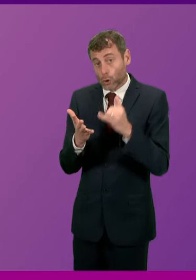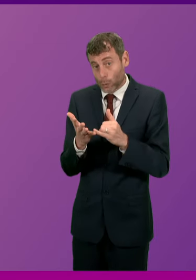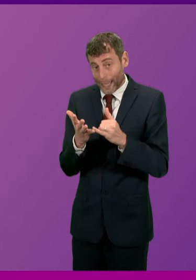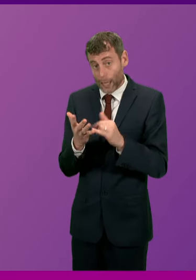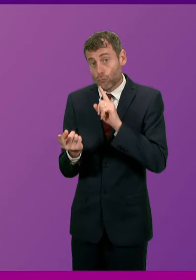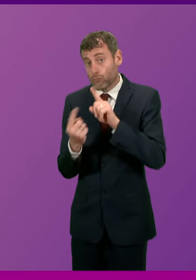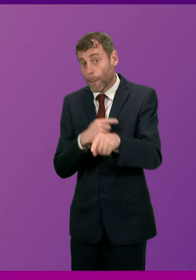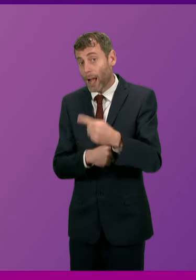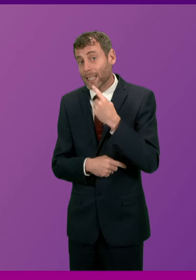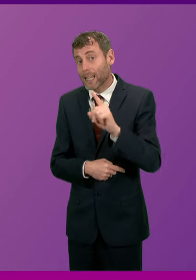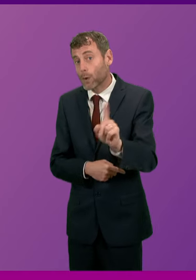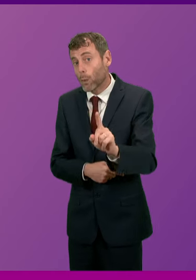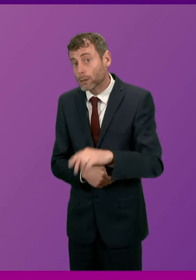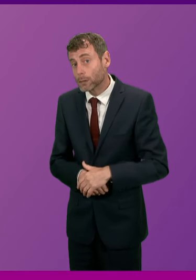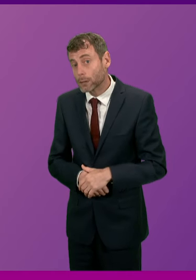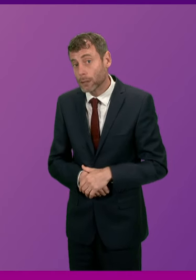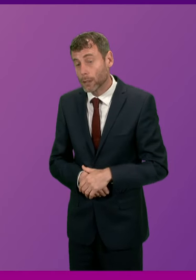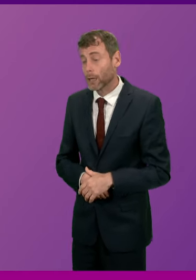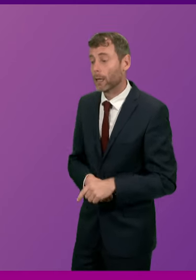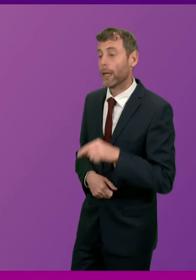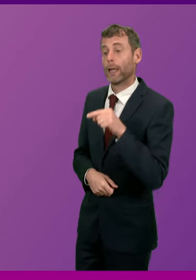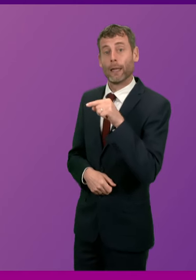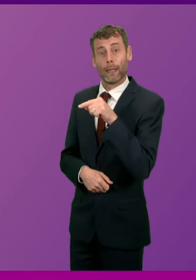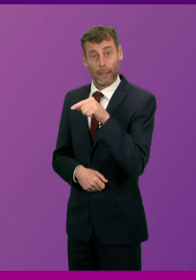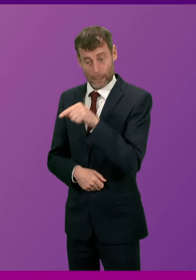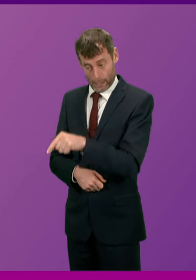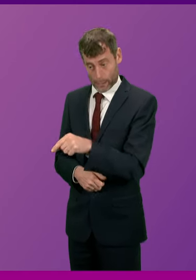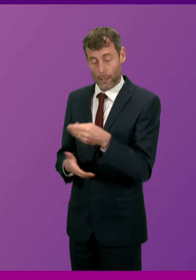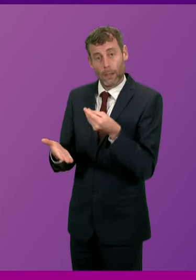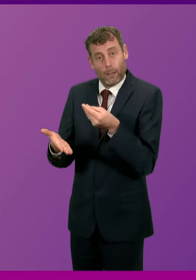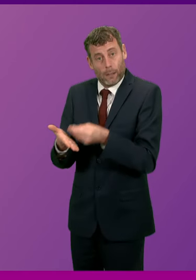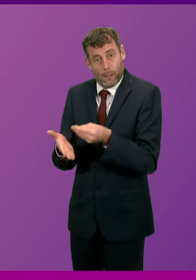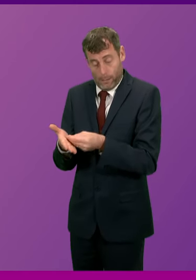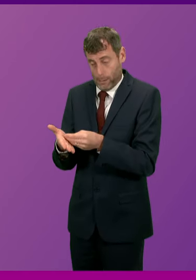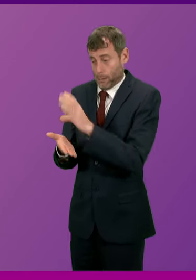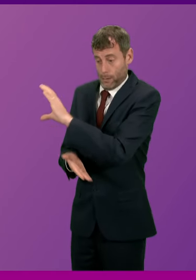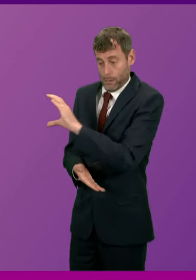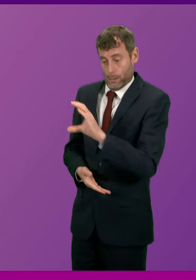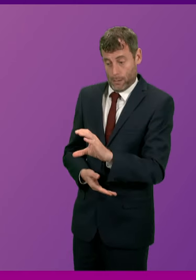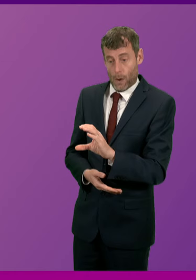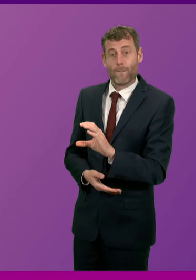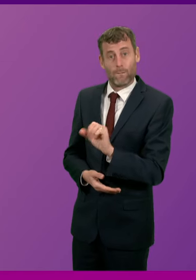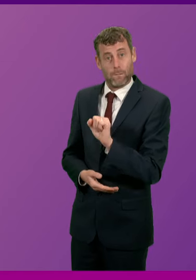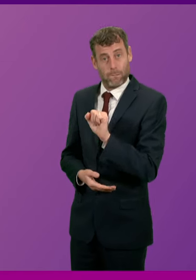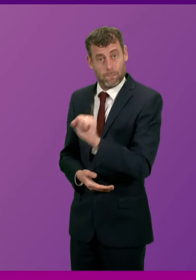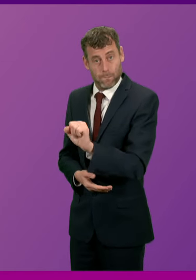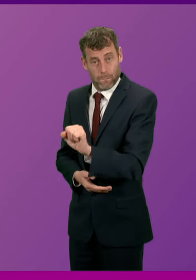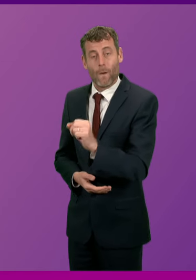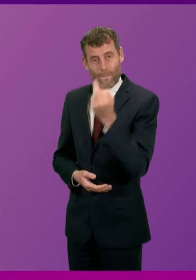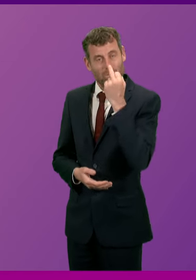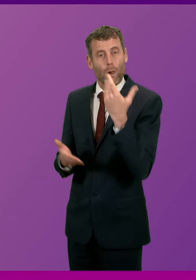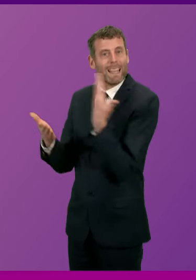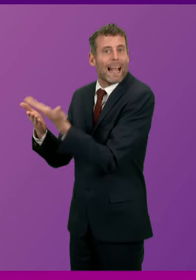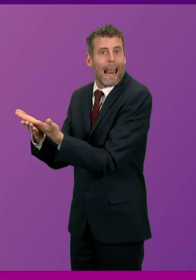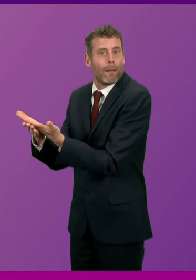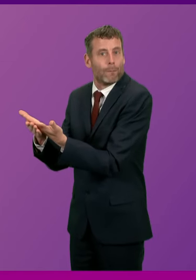said this, he removed that money from the public purse for his own personal gain in a false claim.